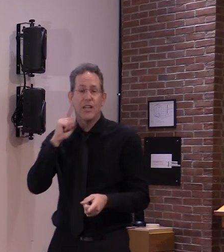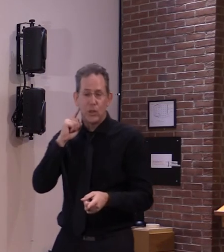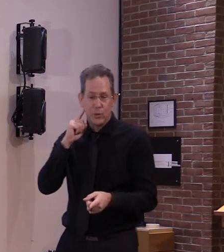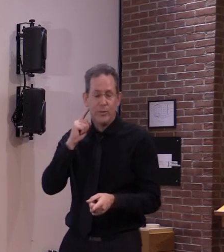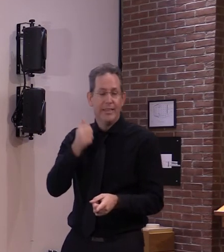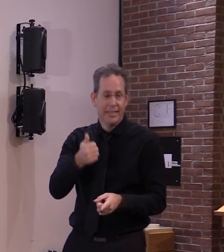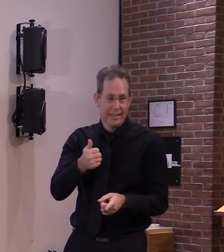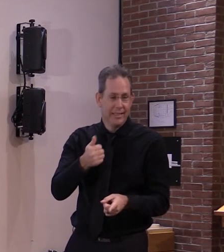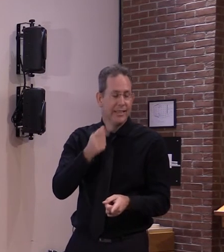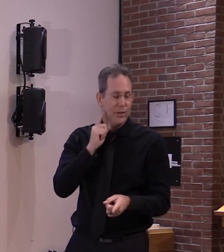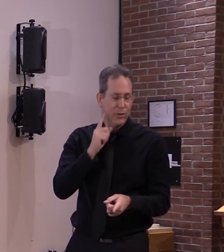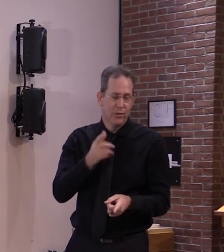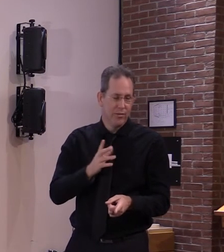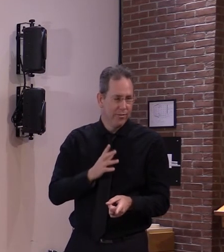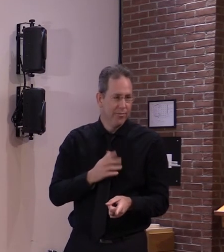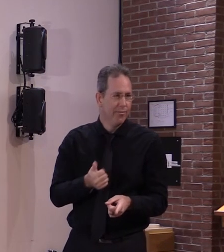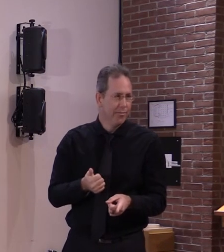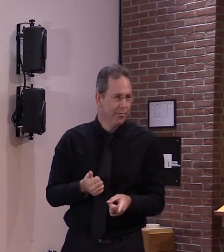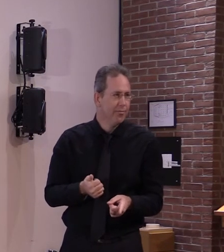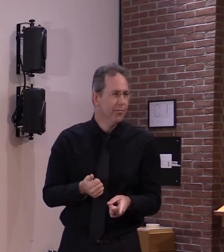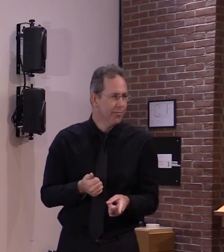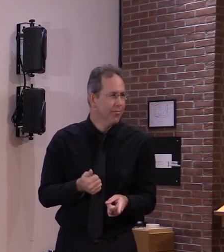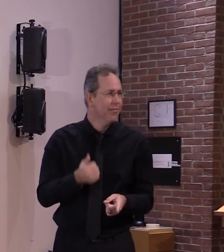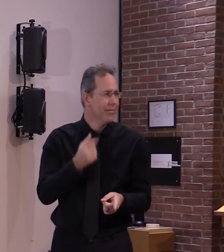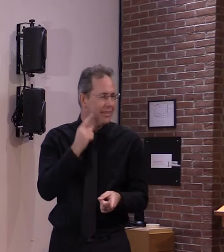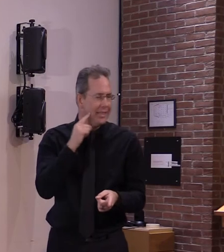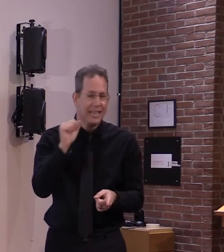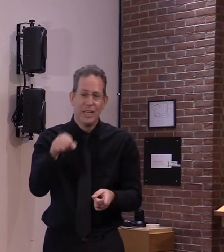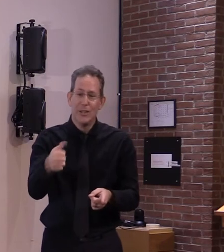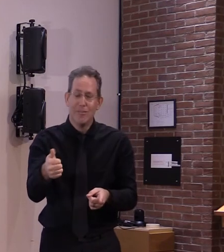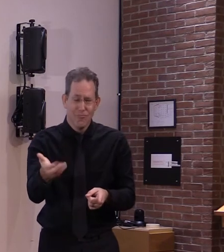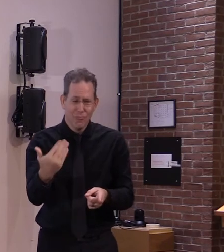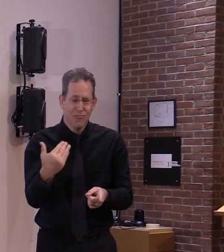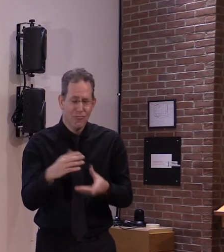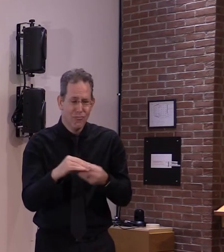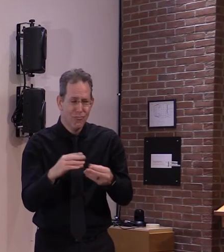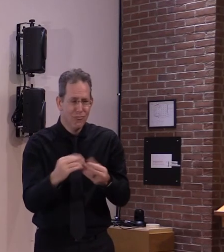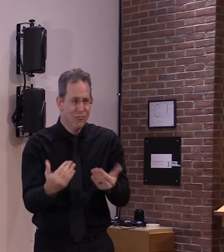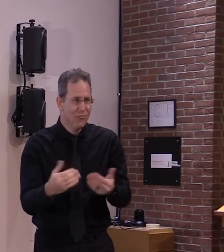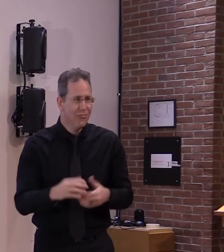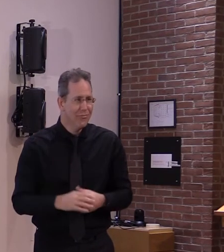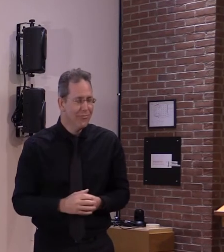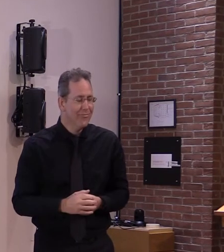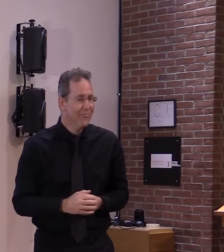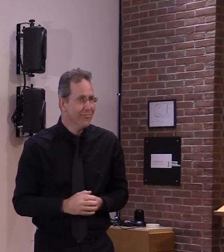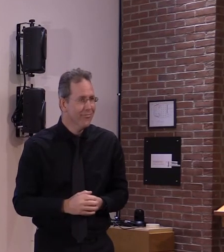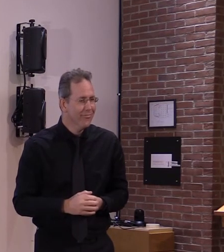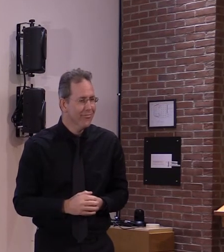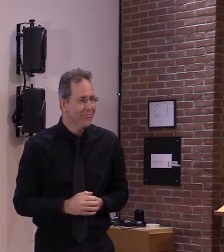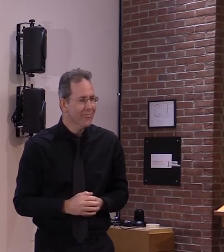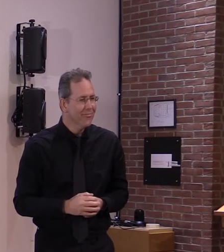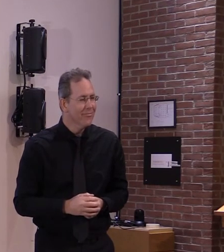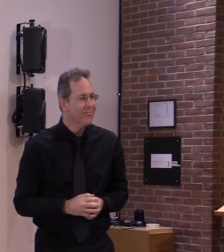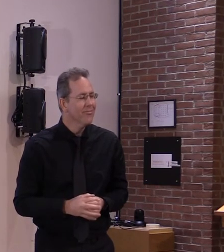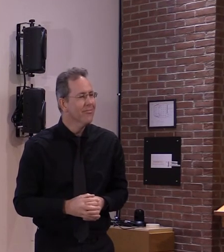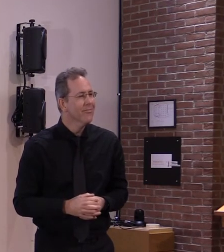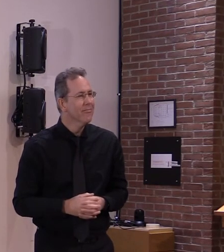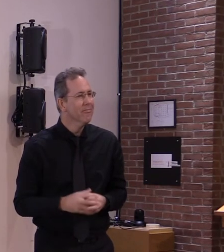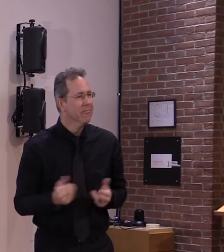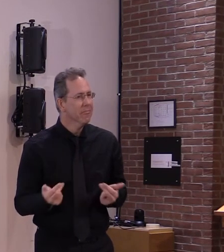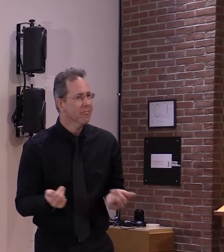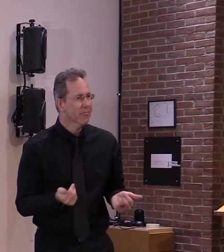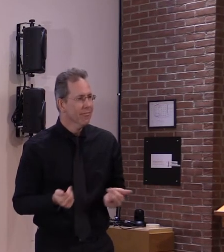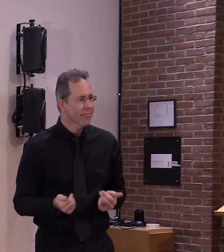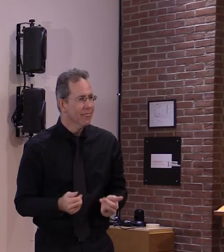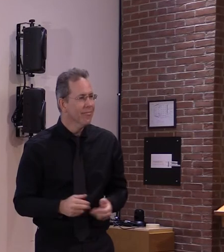hi can you hear me yes can you hear me yes yes thanks uh everybody and thanks